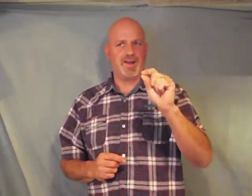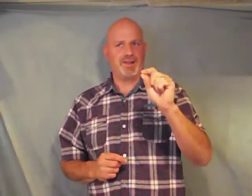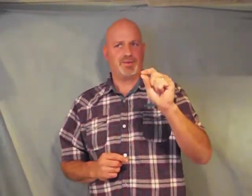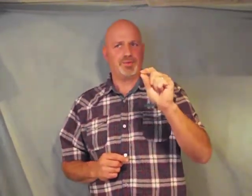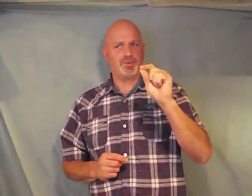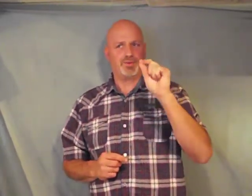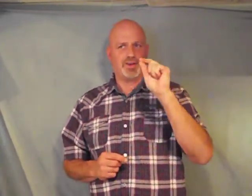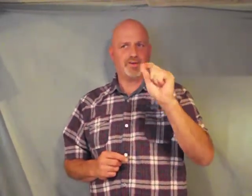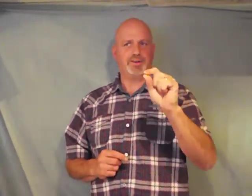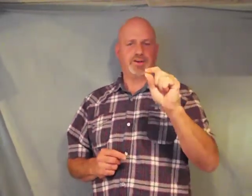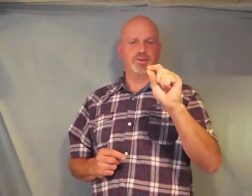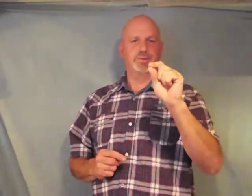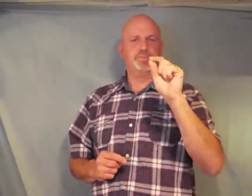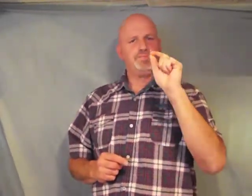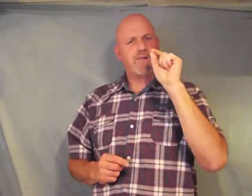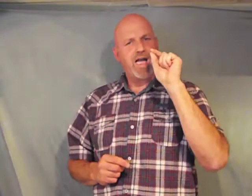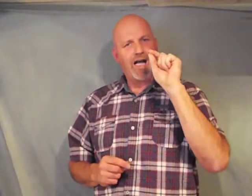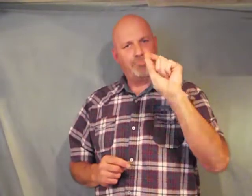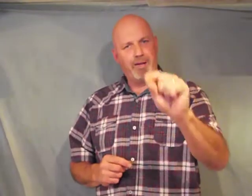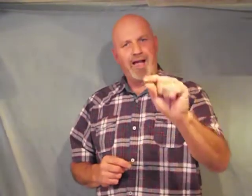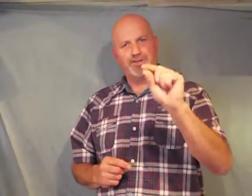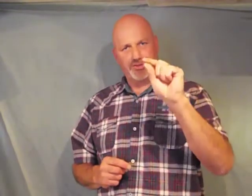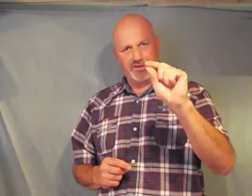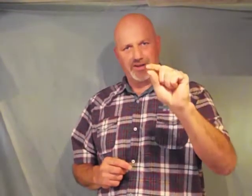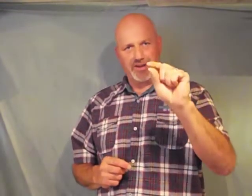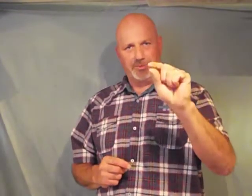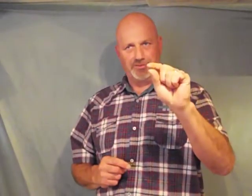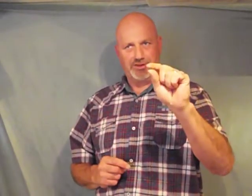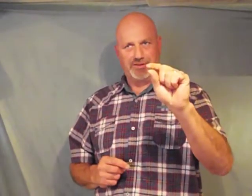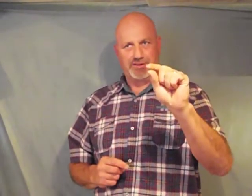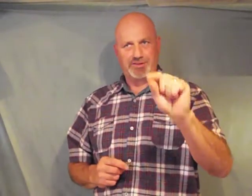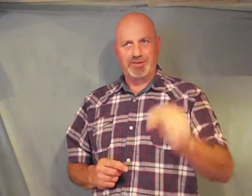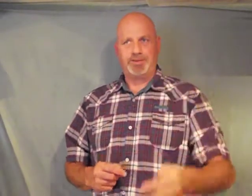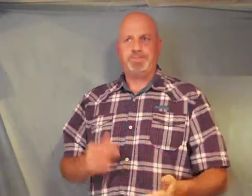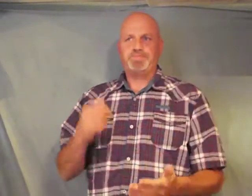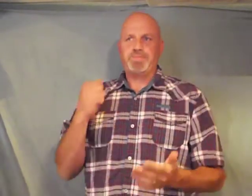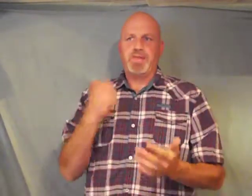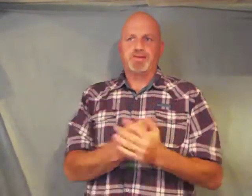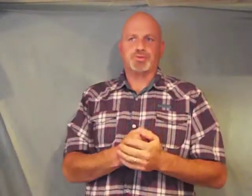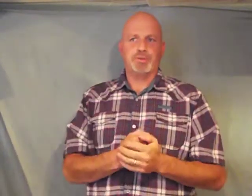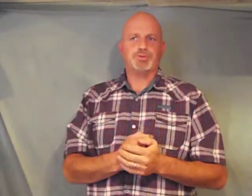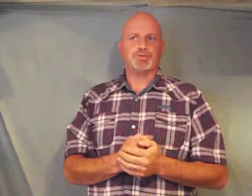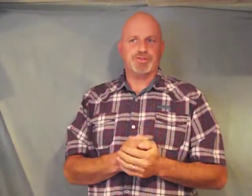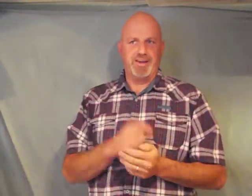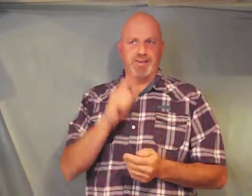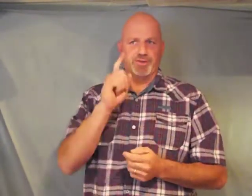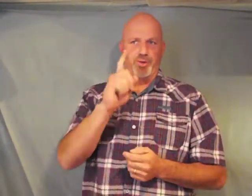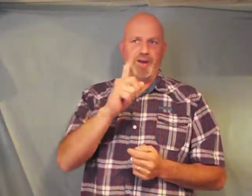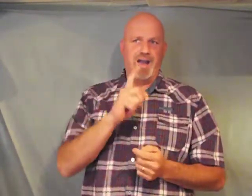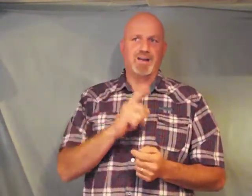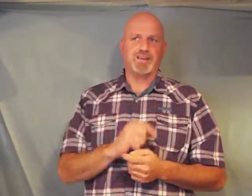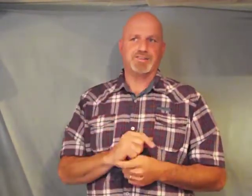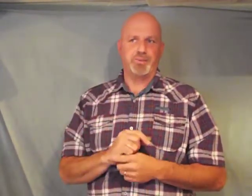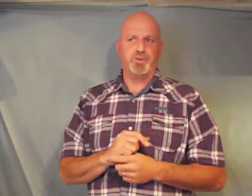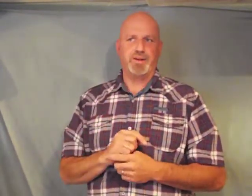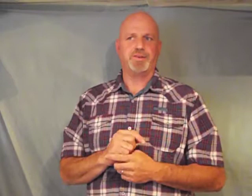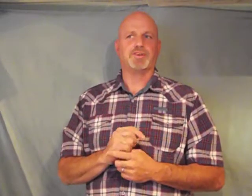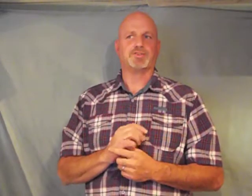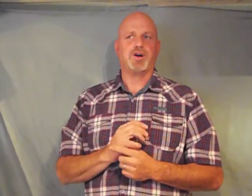through 32 I bind you in the name of Jesus scripture says or how can someone enter a strong